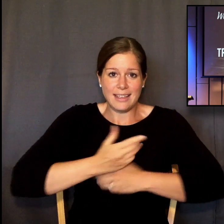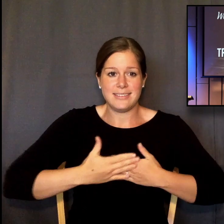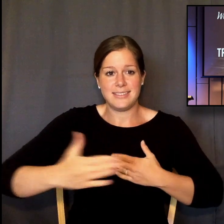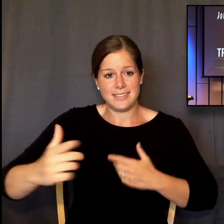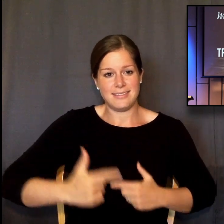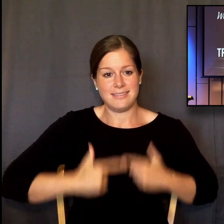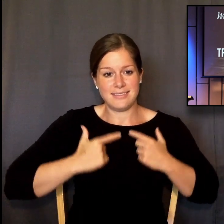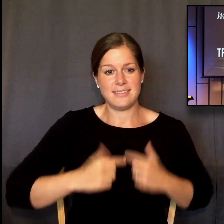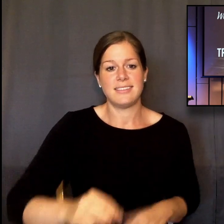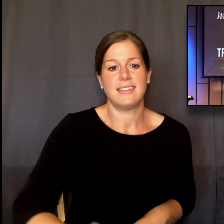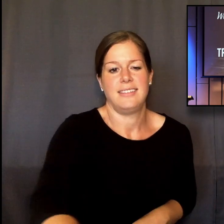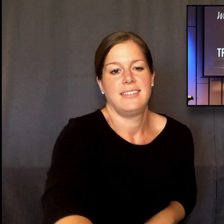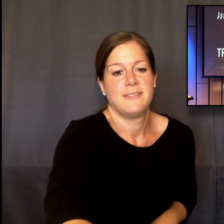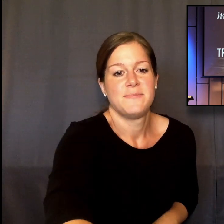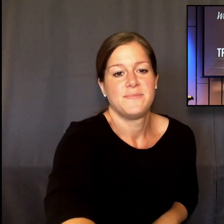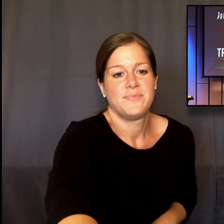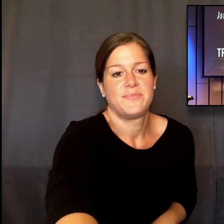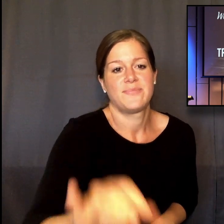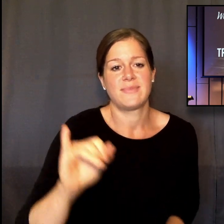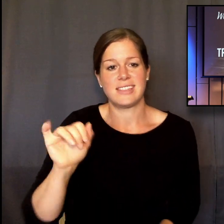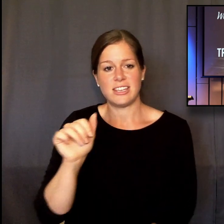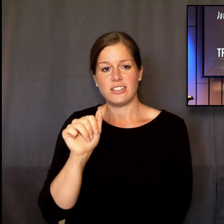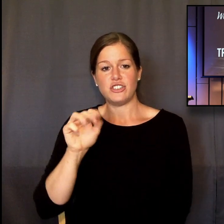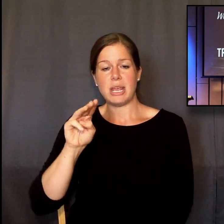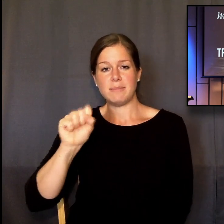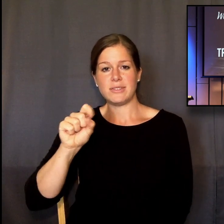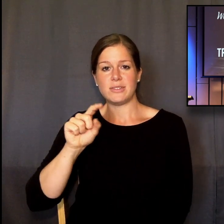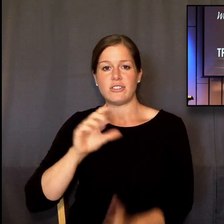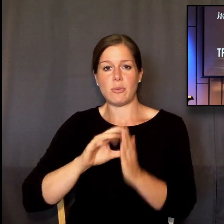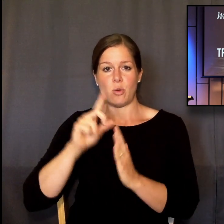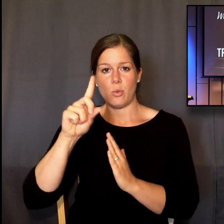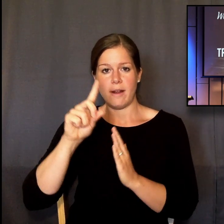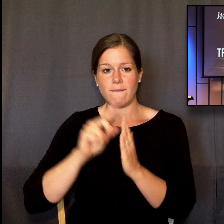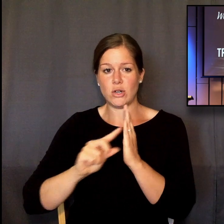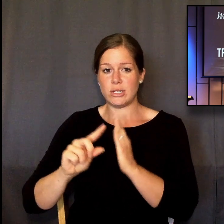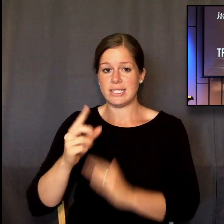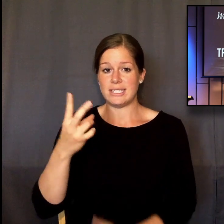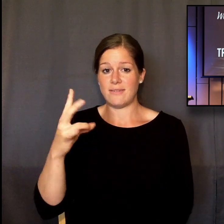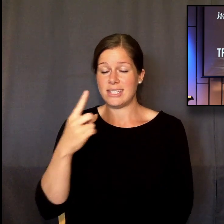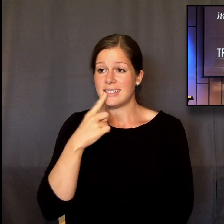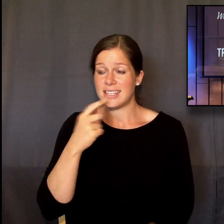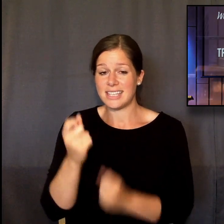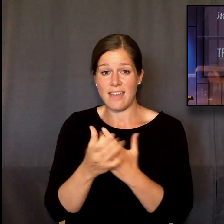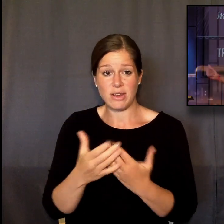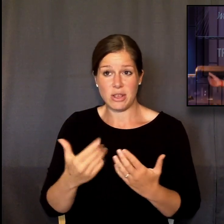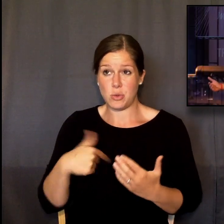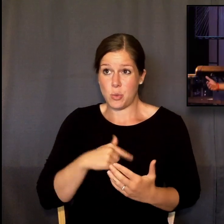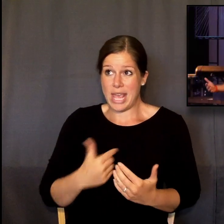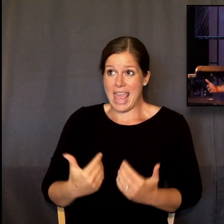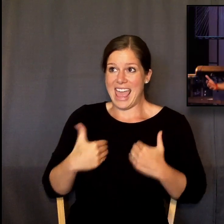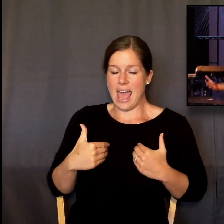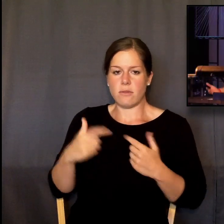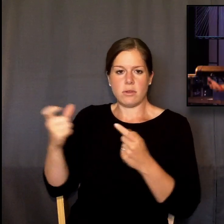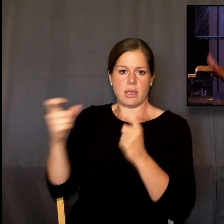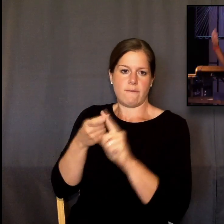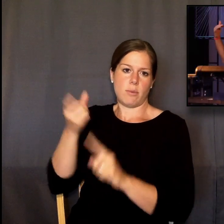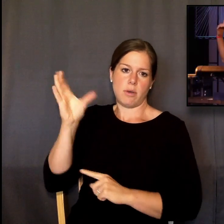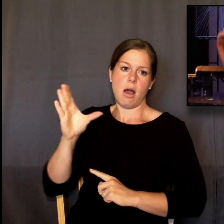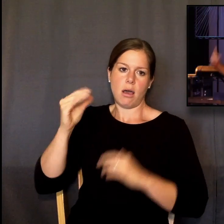says every single good thing that we have ever had is a gift from God. Job 12 says he raises up